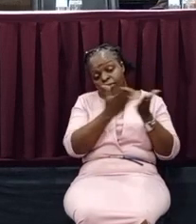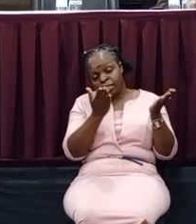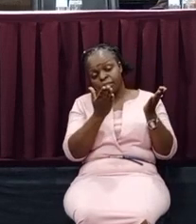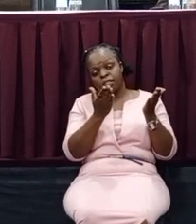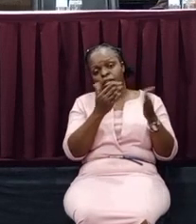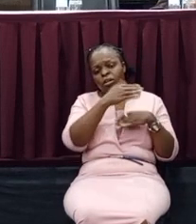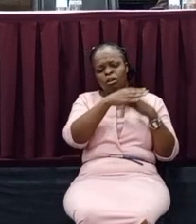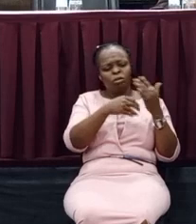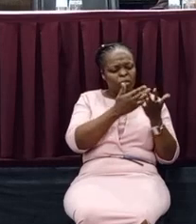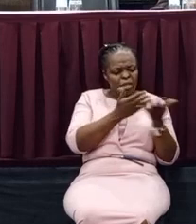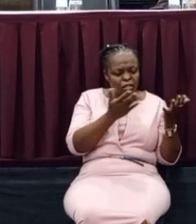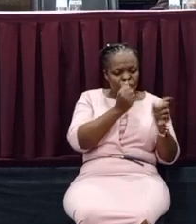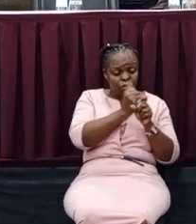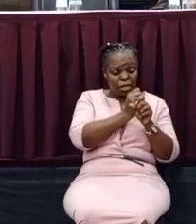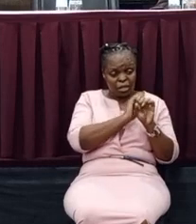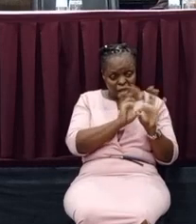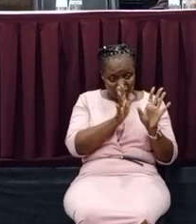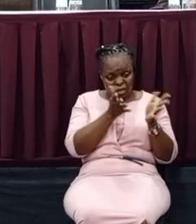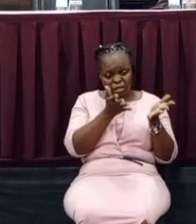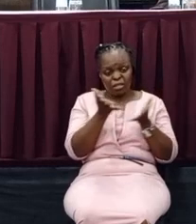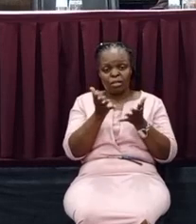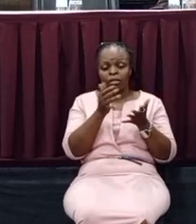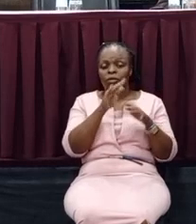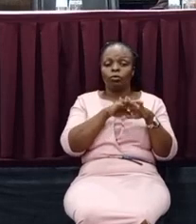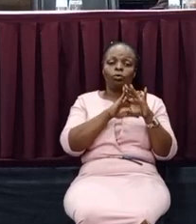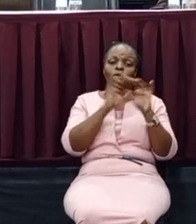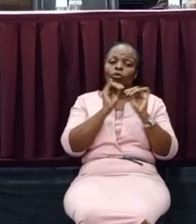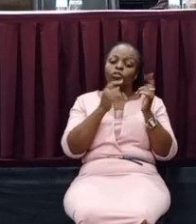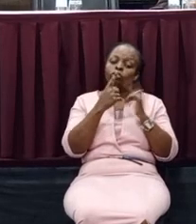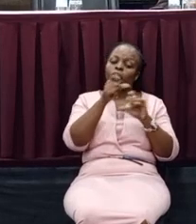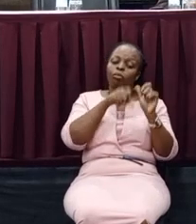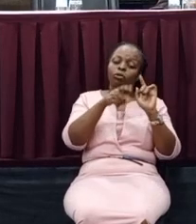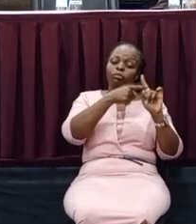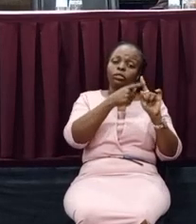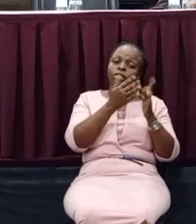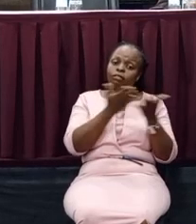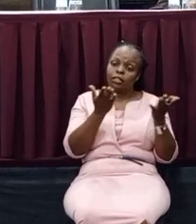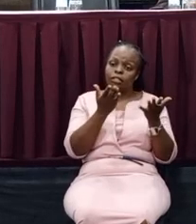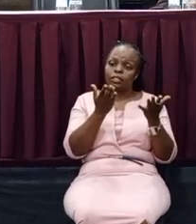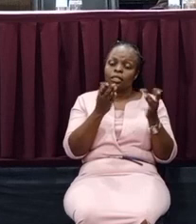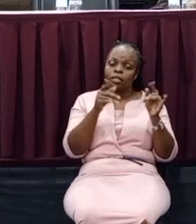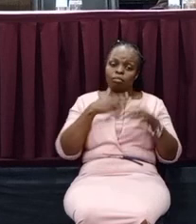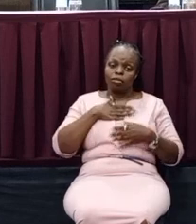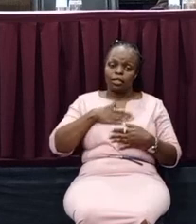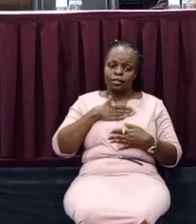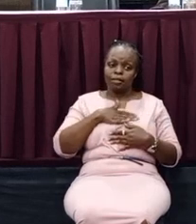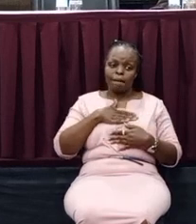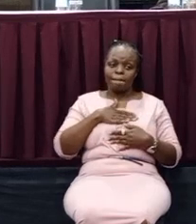not working here, here and there. It is not good. Let's talk about the positive things. And please... Carry it